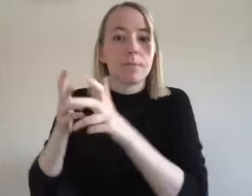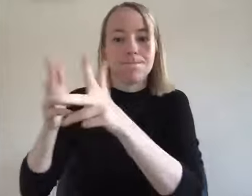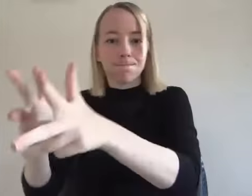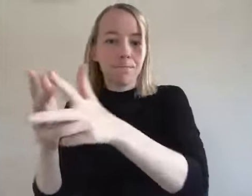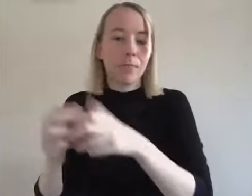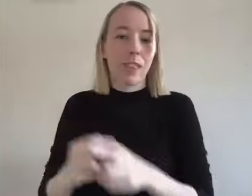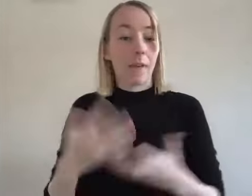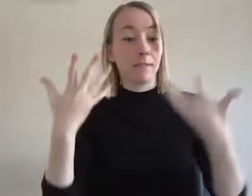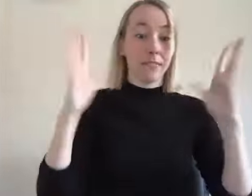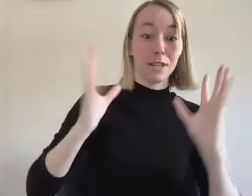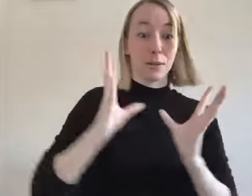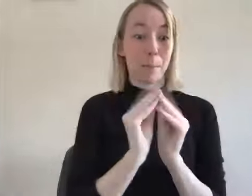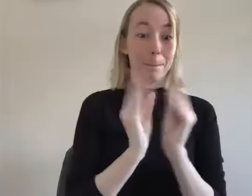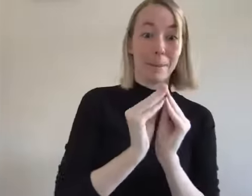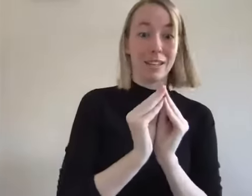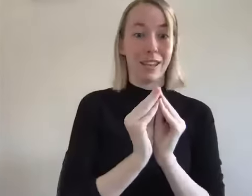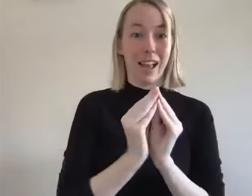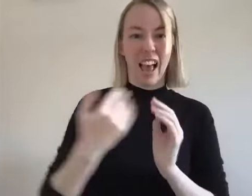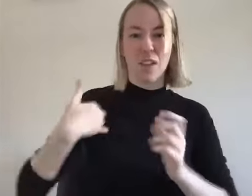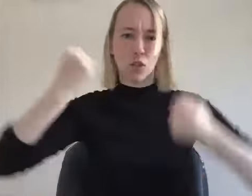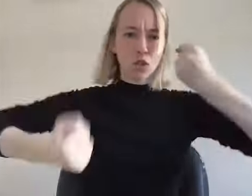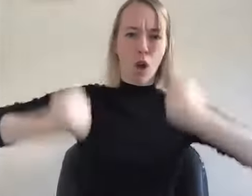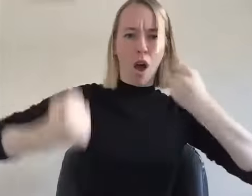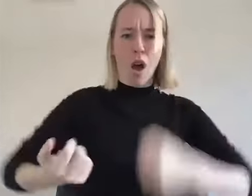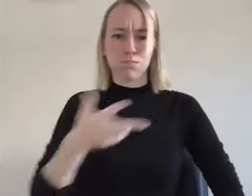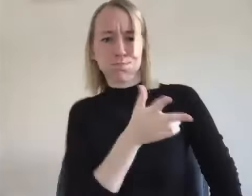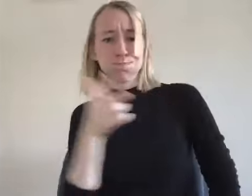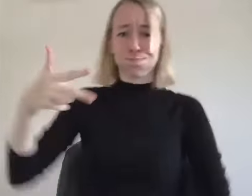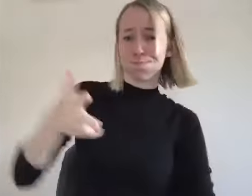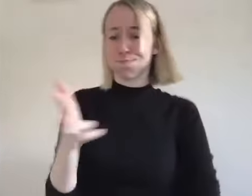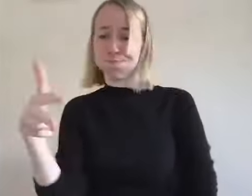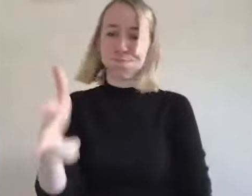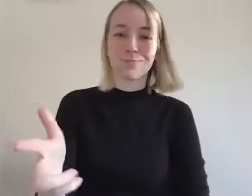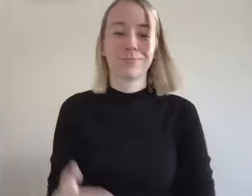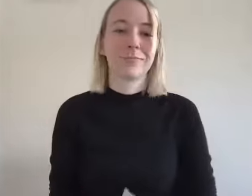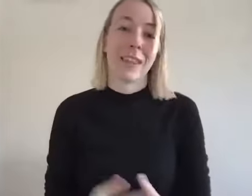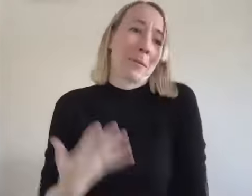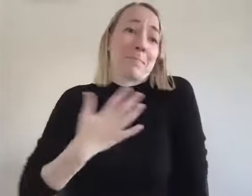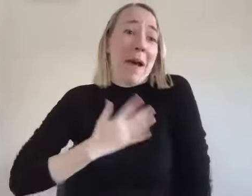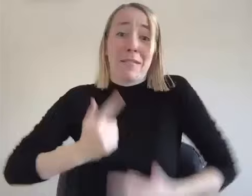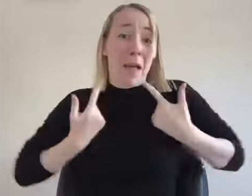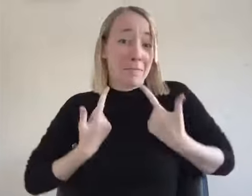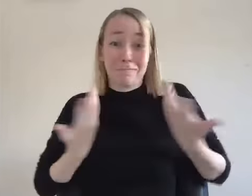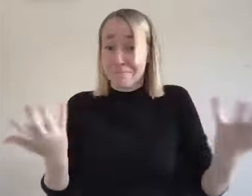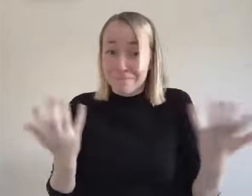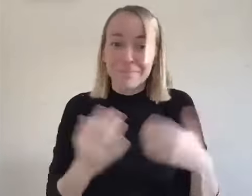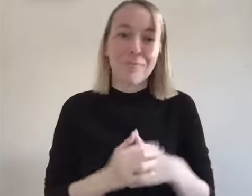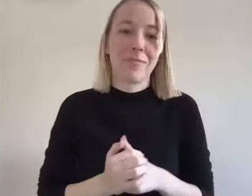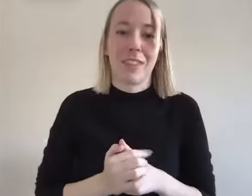like fast and furious and i'm leaving my al-anon up my al-anon meeting in my muscle car out to hit the streets like that was that was my life okay